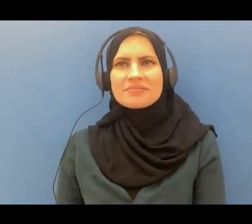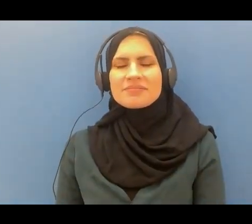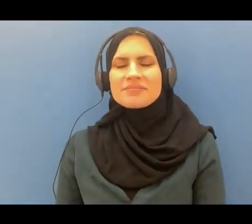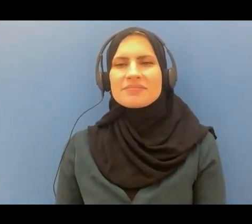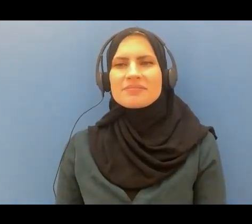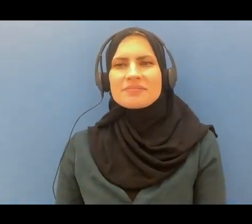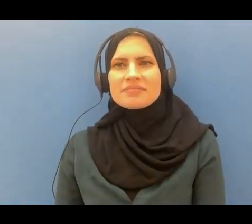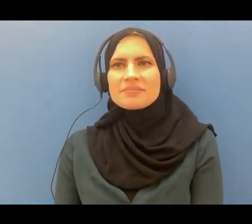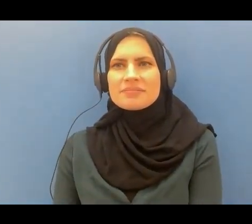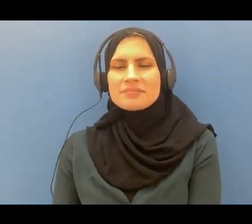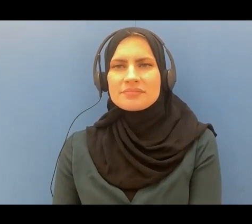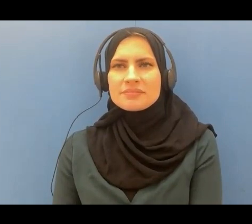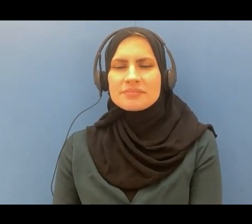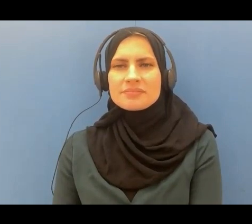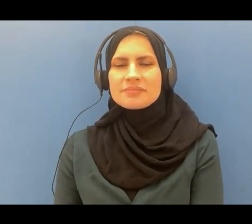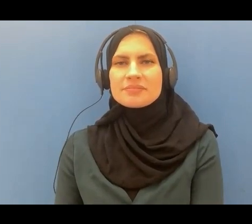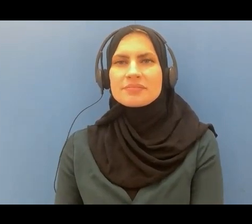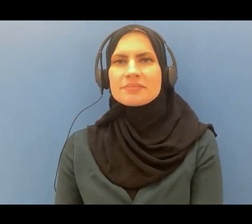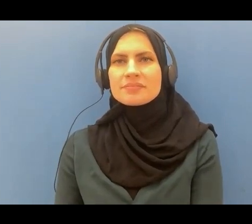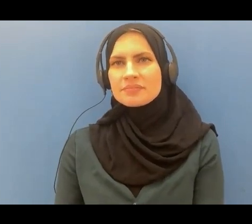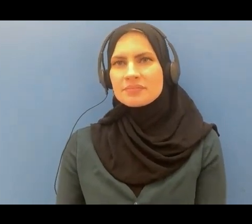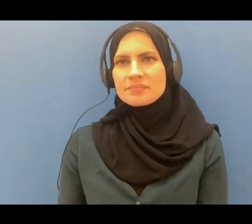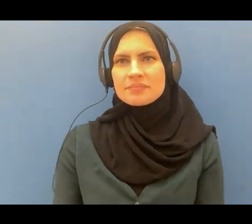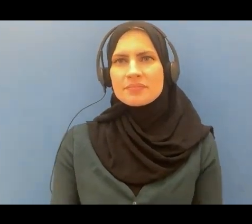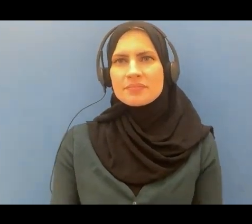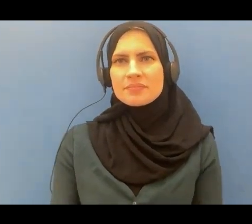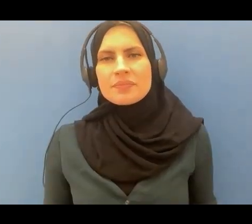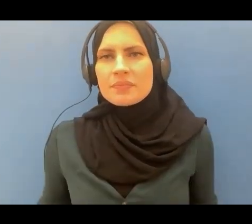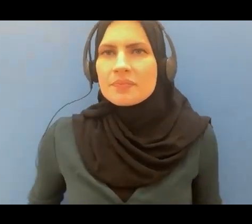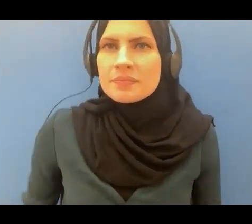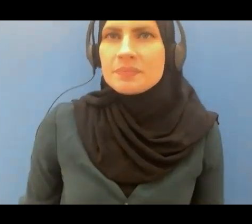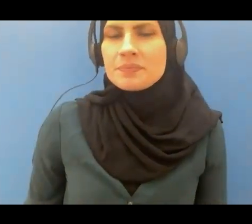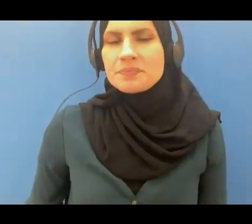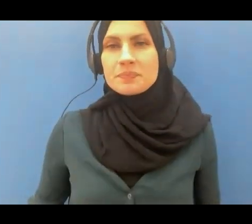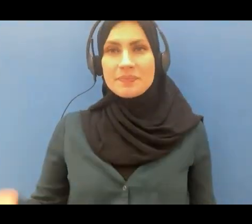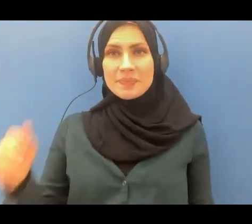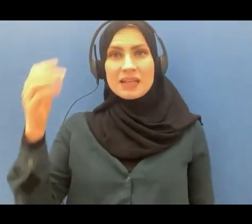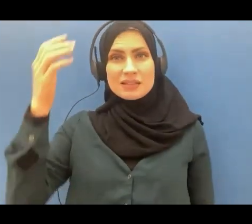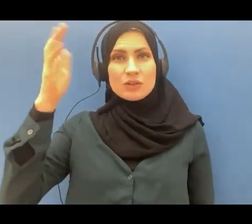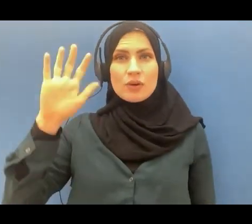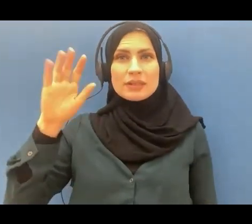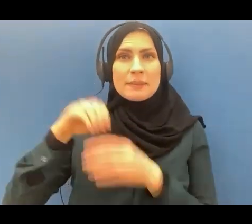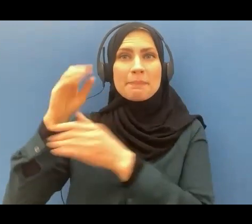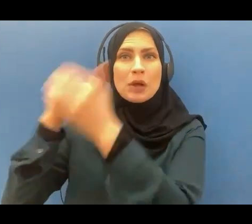and its gods the gods of paradise will say peace be unto you